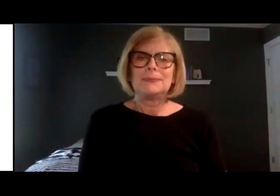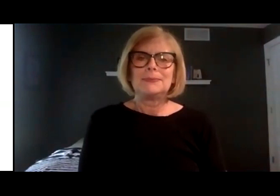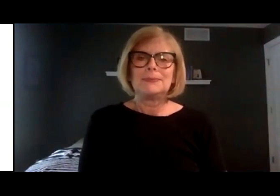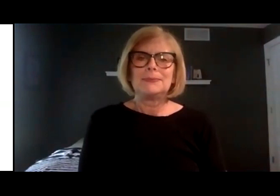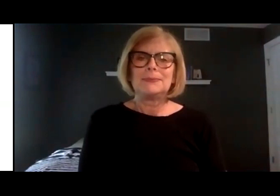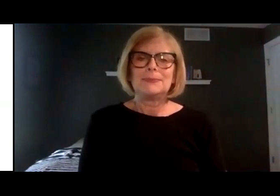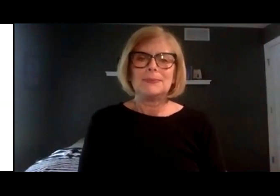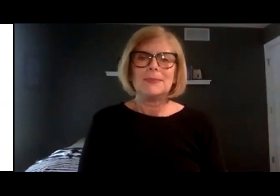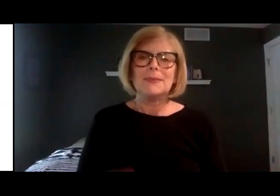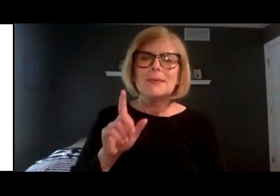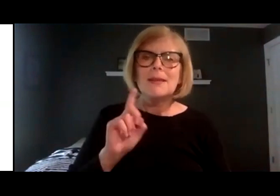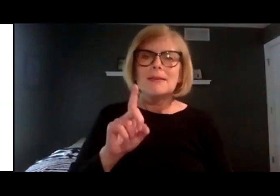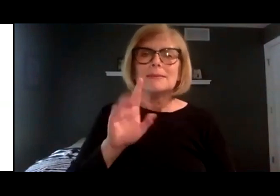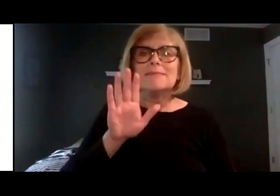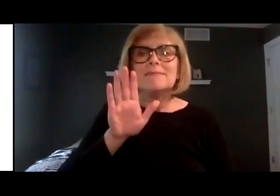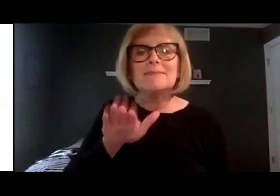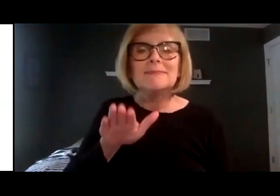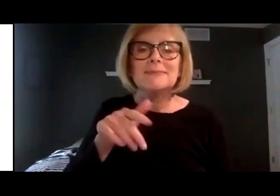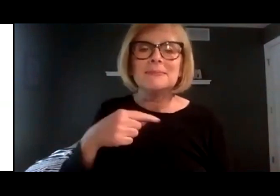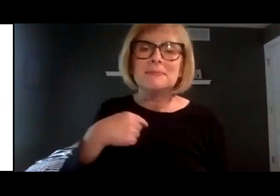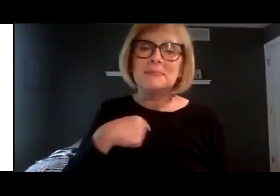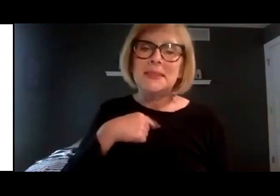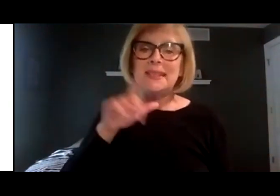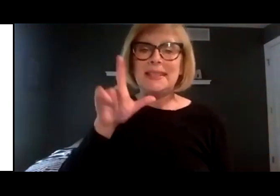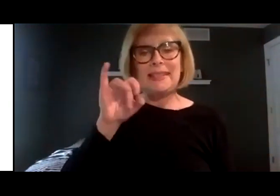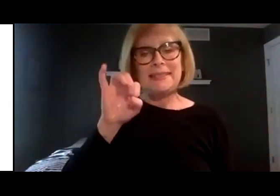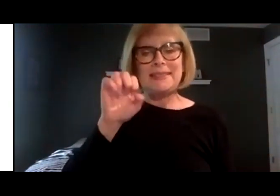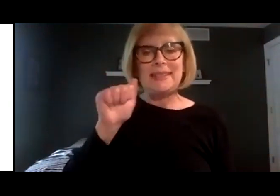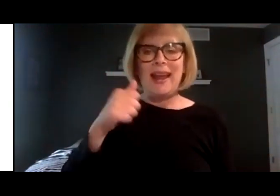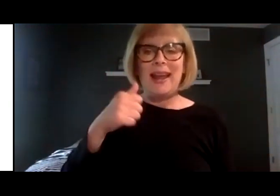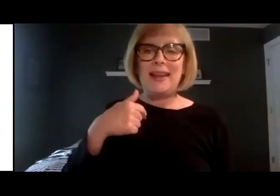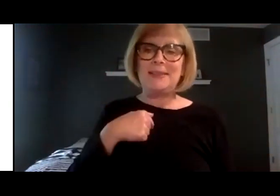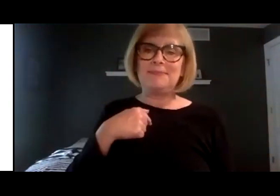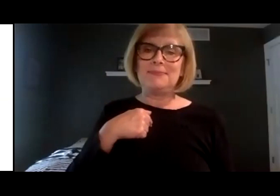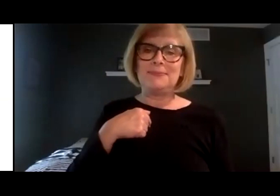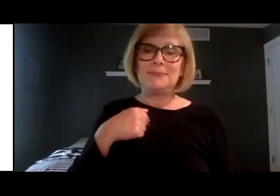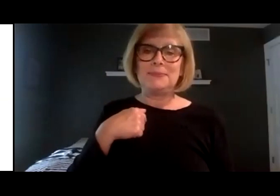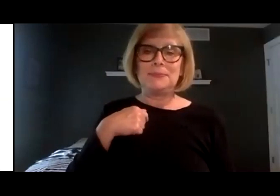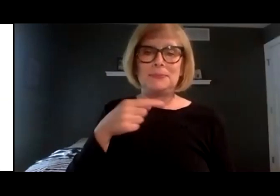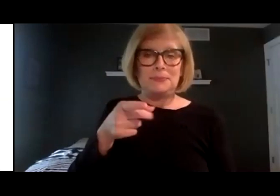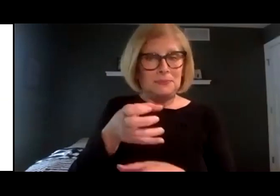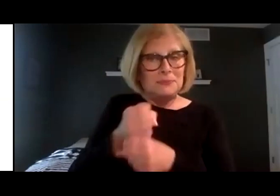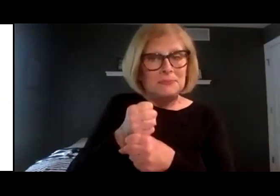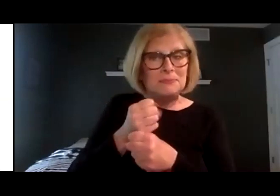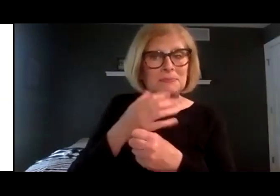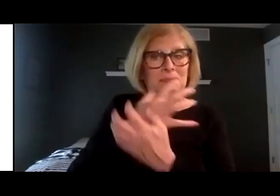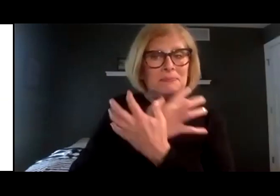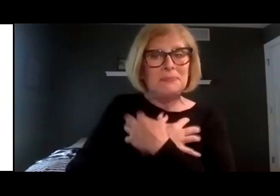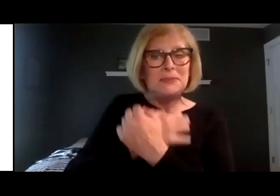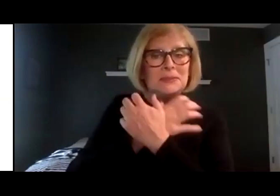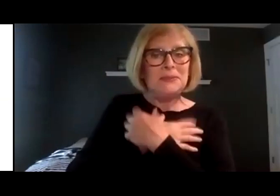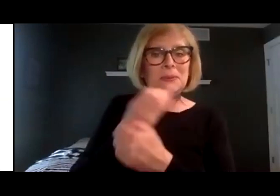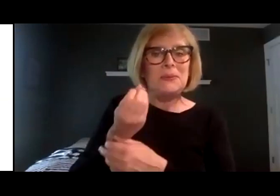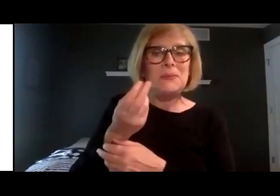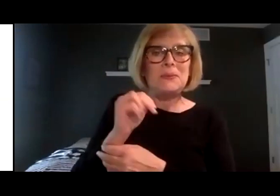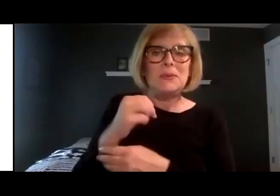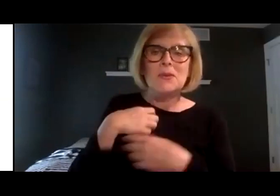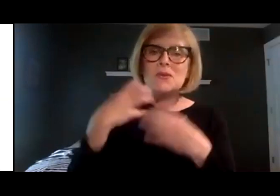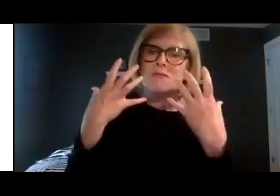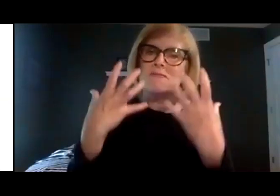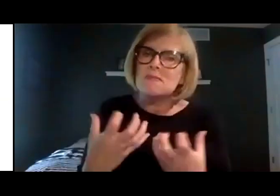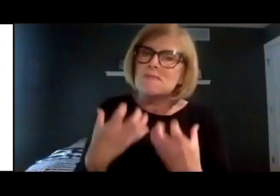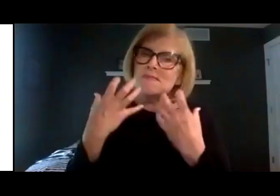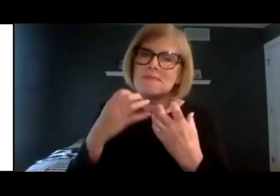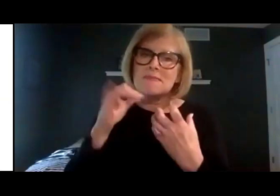I'm Lisa, she said. And you're going to be my very own bear. Last night I counted what